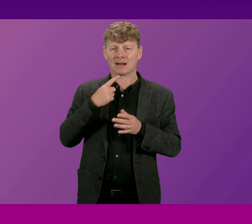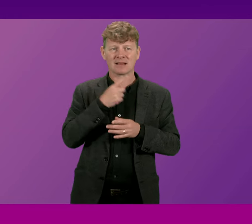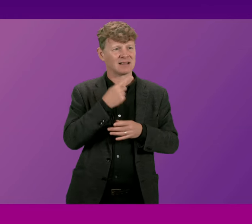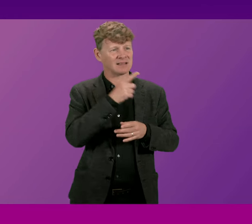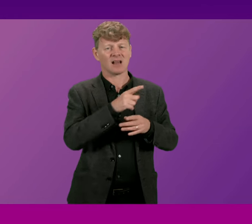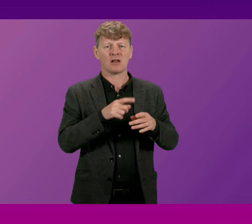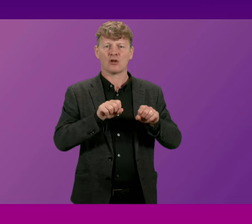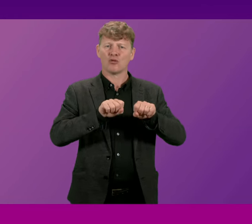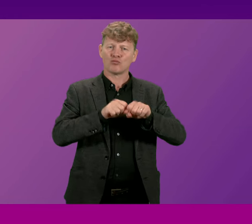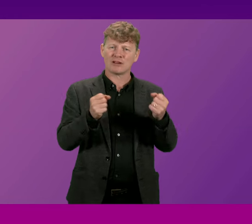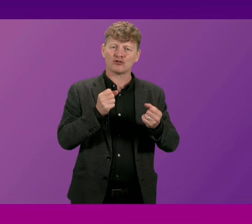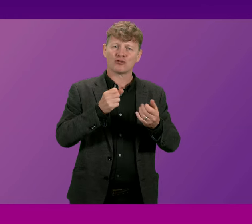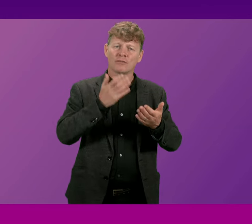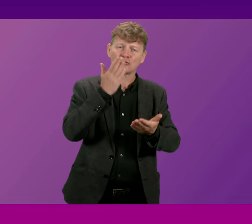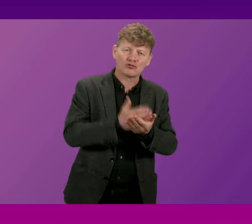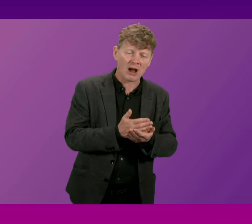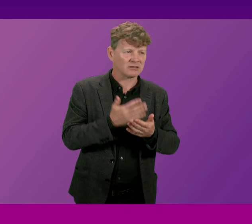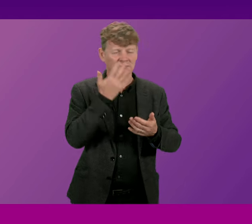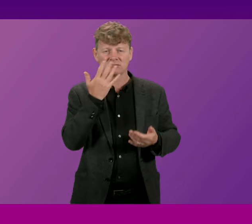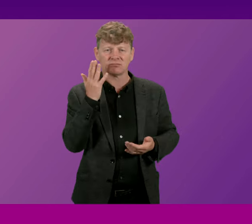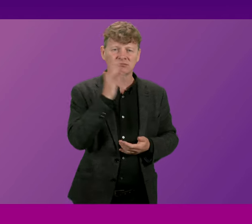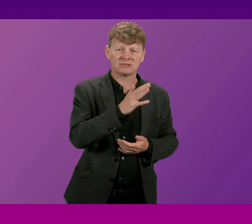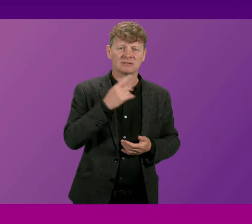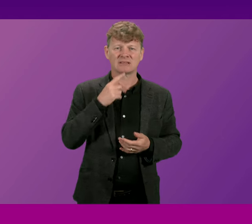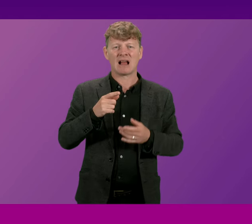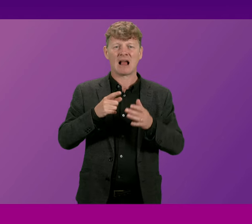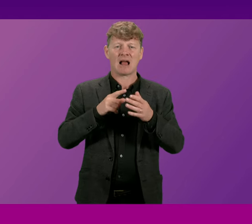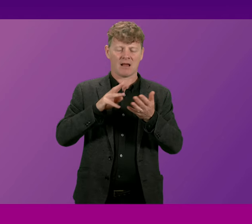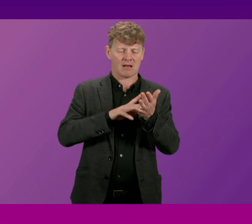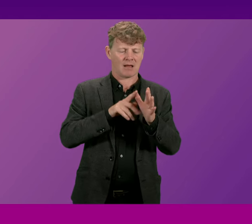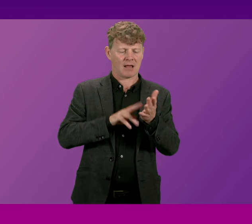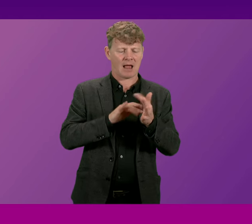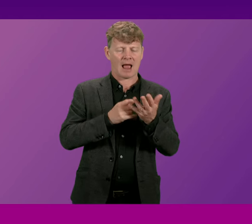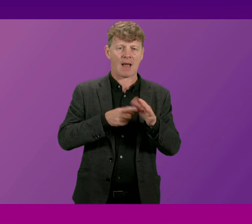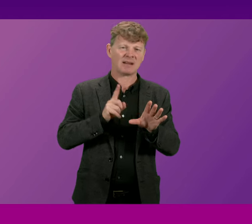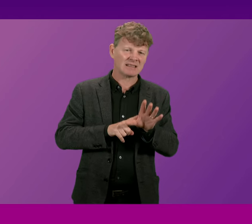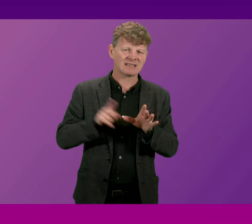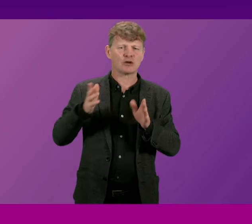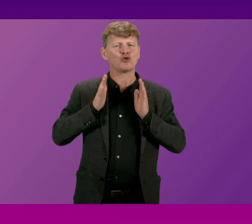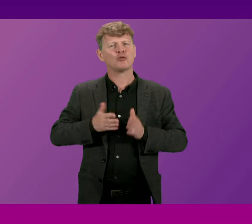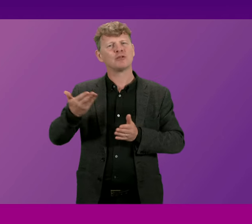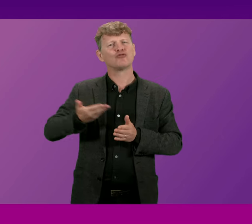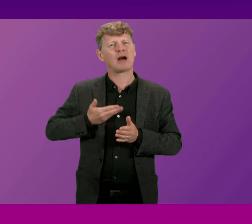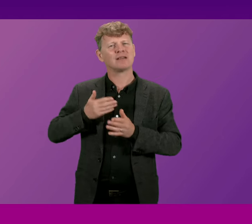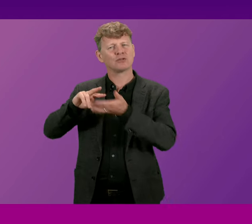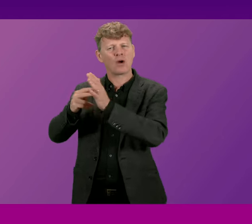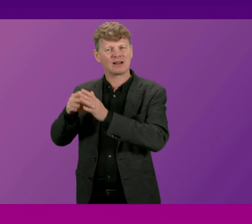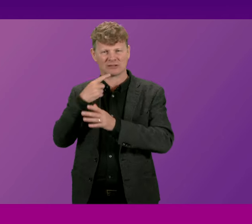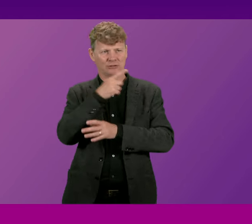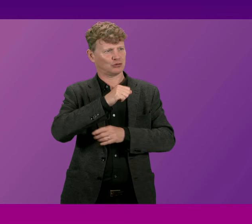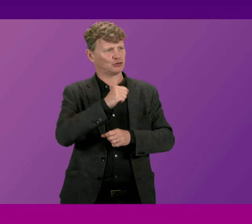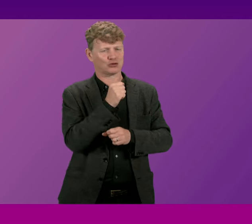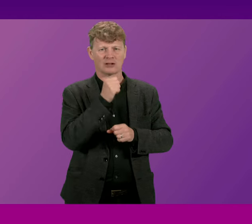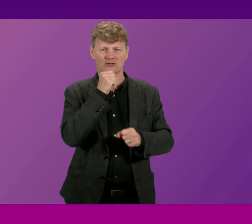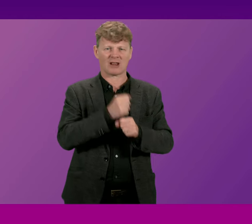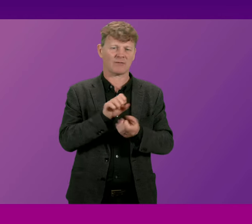trust is how human rights organisations like the Scottish Human Rights Commission Amnesty and the Human Rights Consortium have described the government abandoning human rights legislation